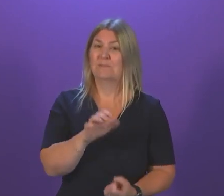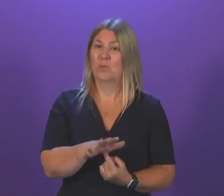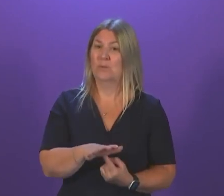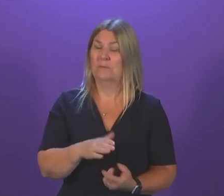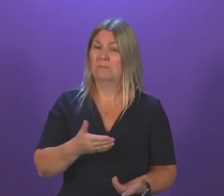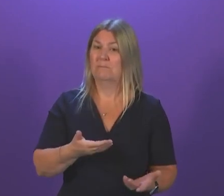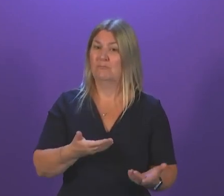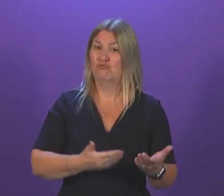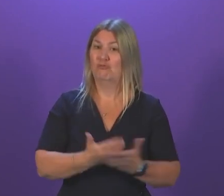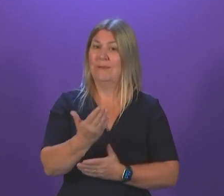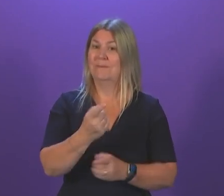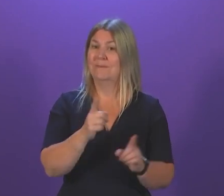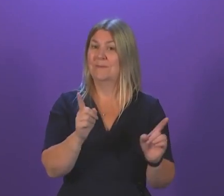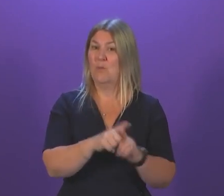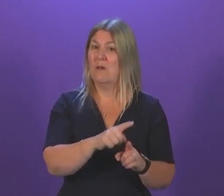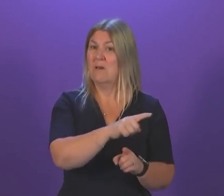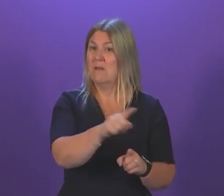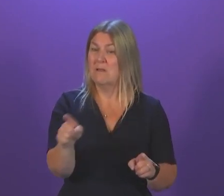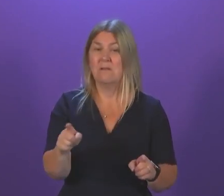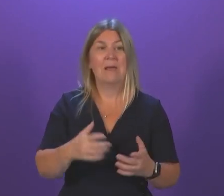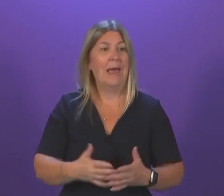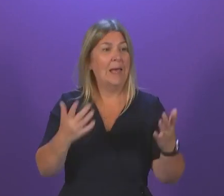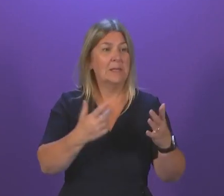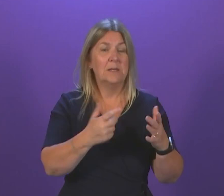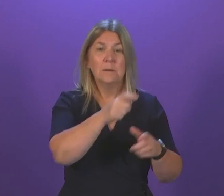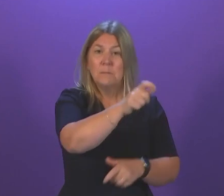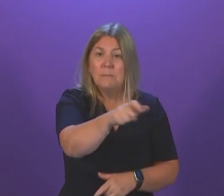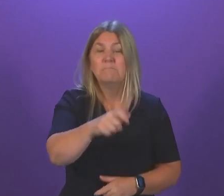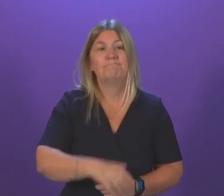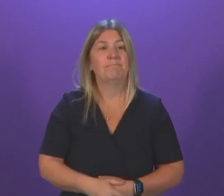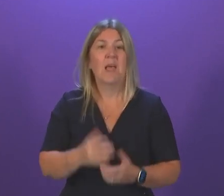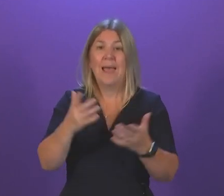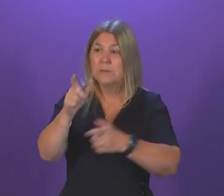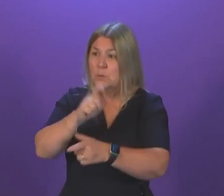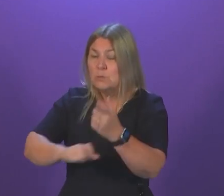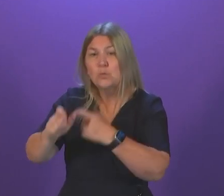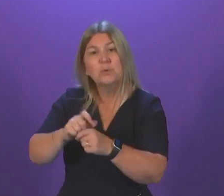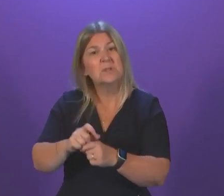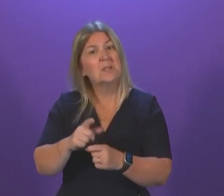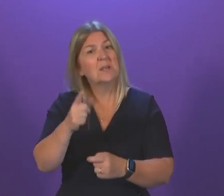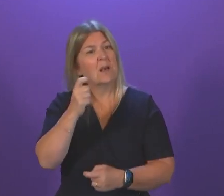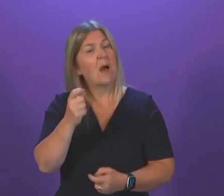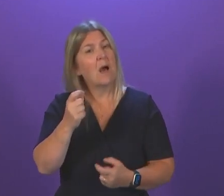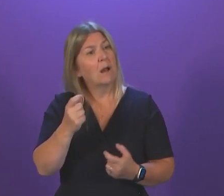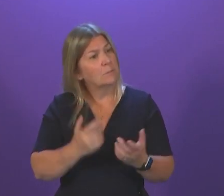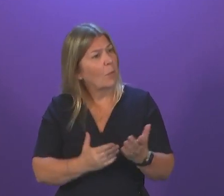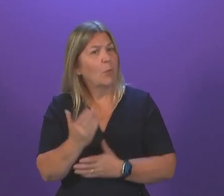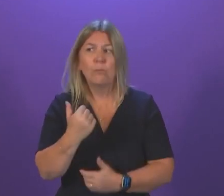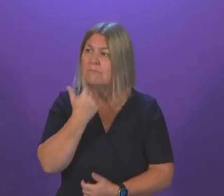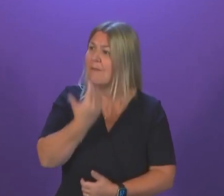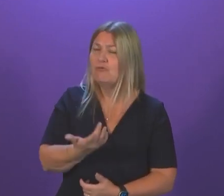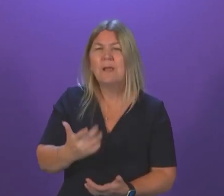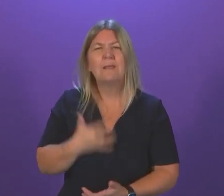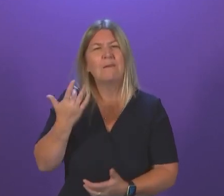of any person and any community to go about their daily business without fears for their safety. I